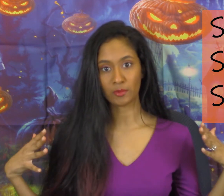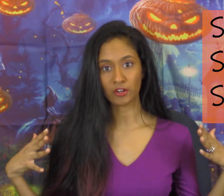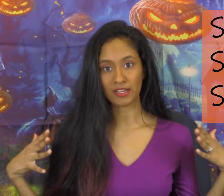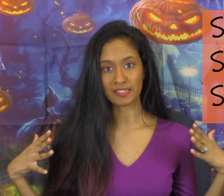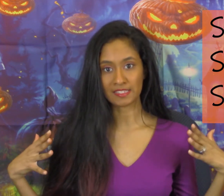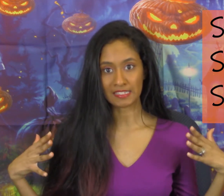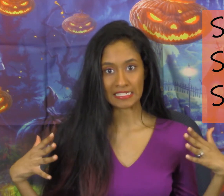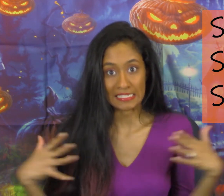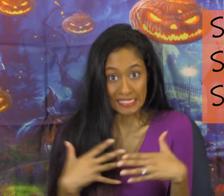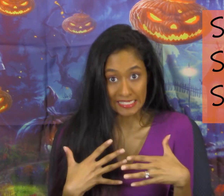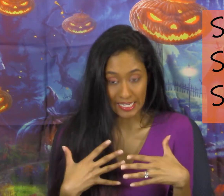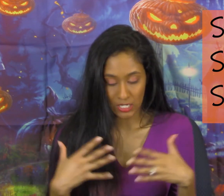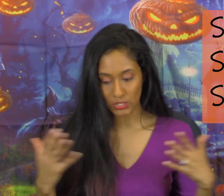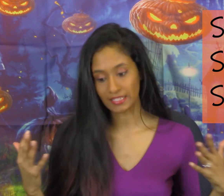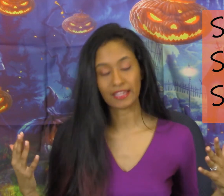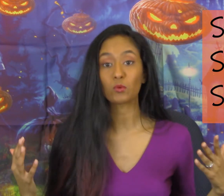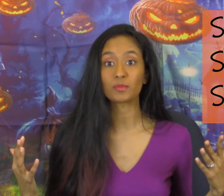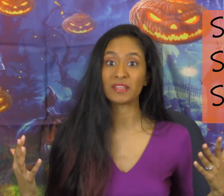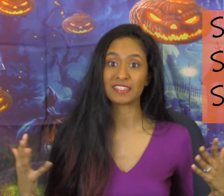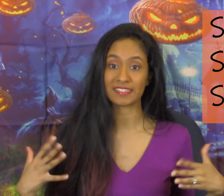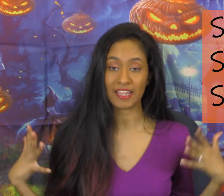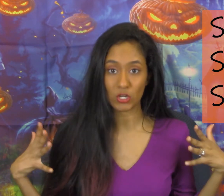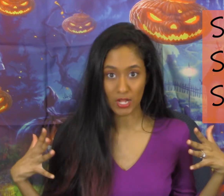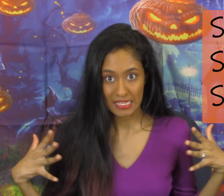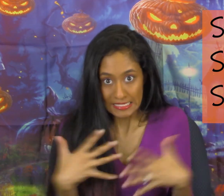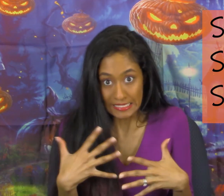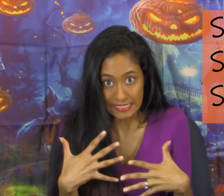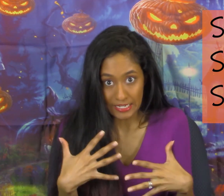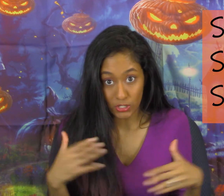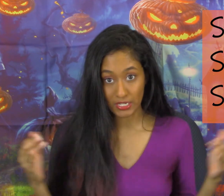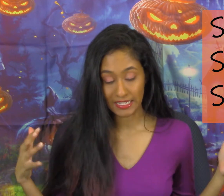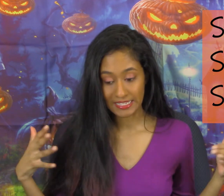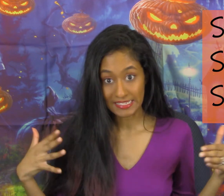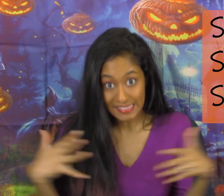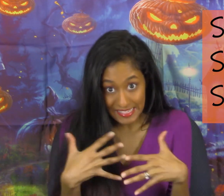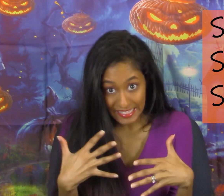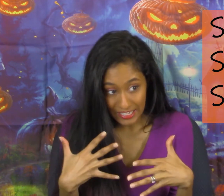bring our hands in scary like we're being scared scary scary